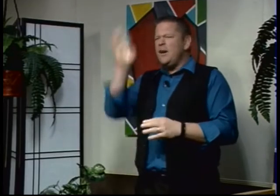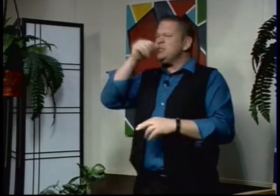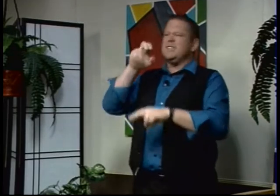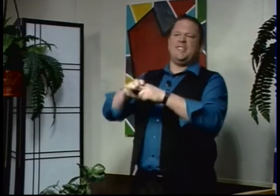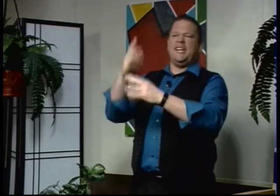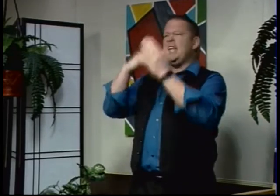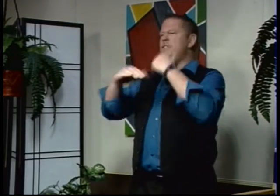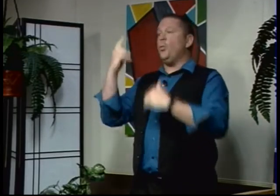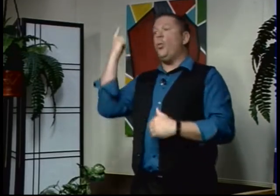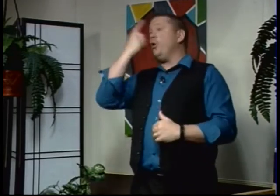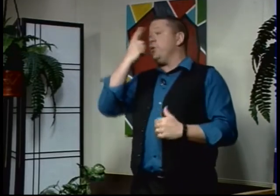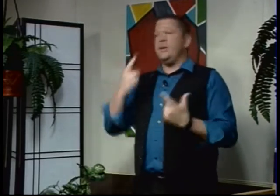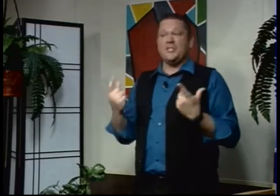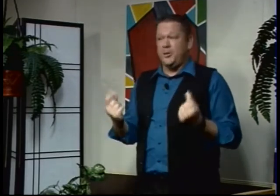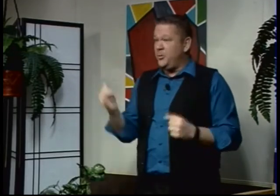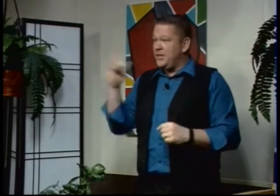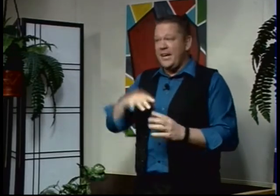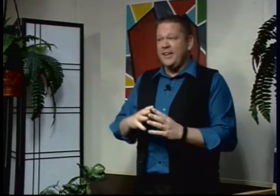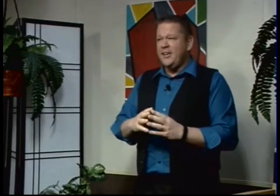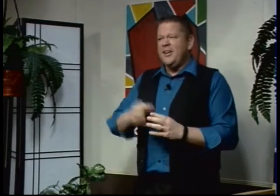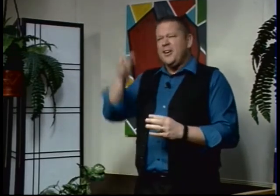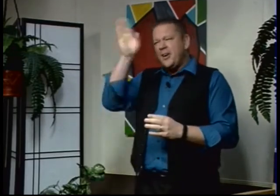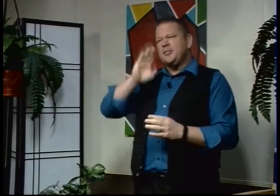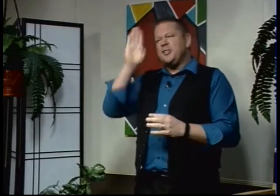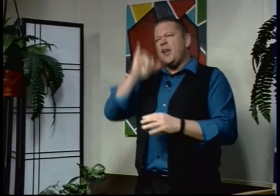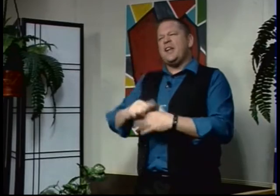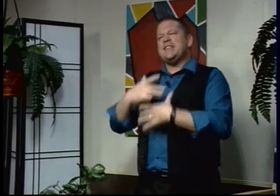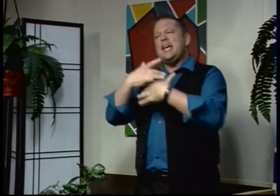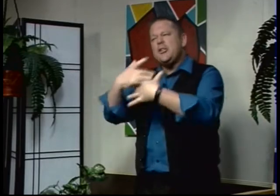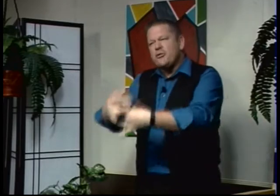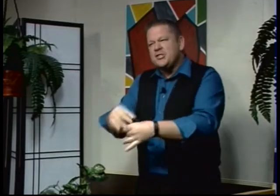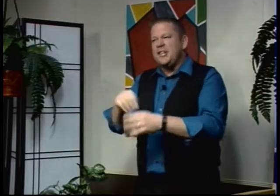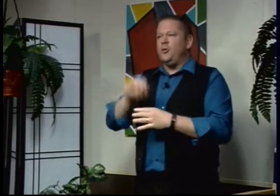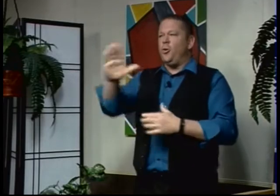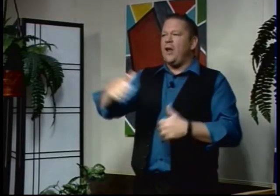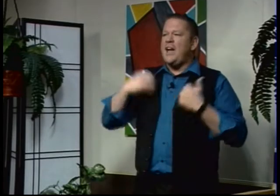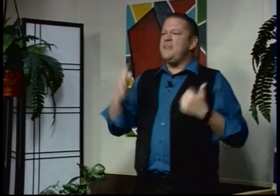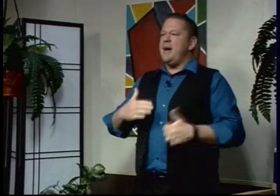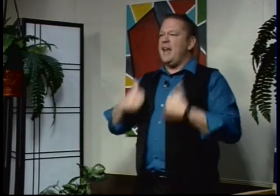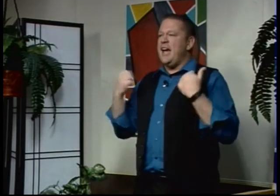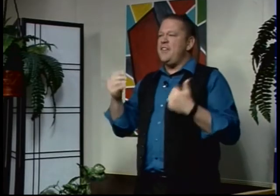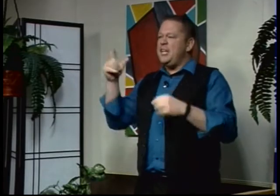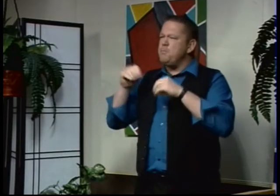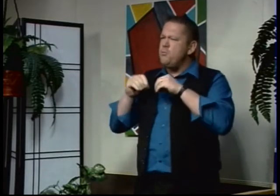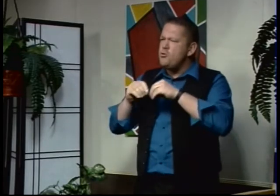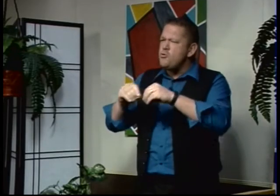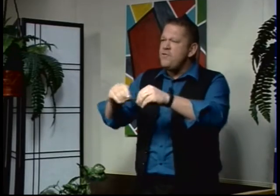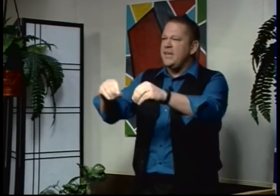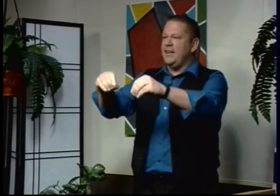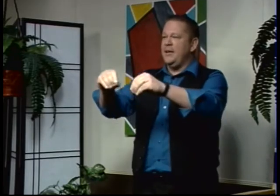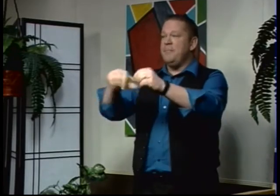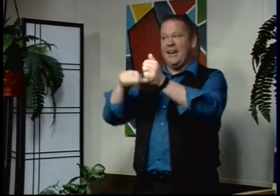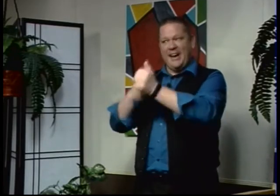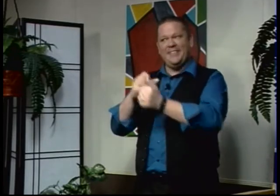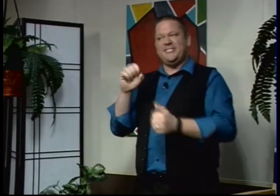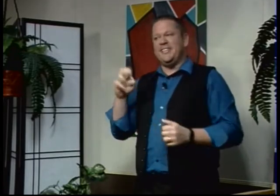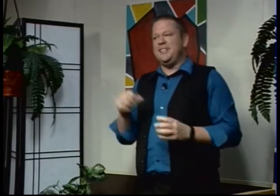God's not sitting in heaven wondering what He's going to do today. God's a God that is interested in your life and my life, and He's moving behind the scenes.